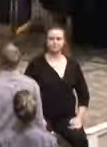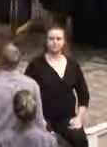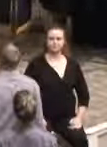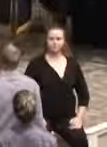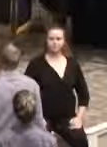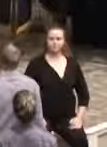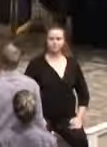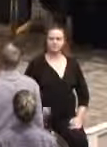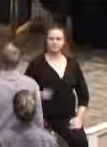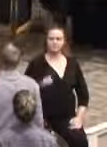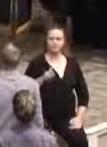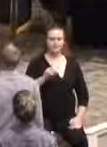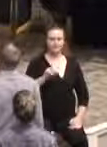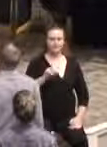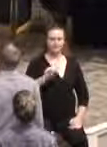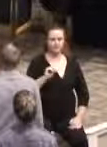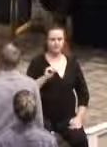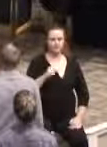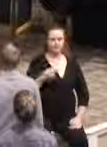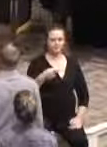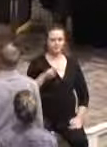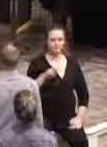Dylan Perrier.